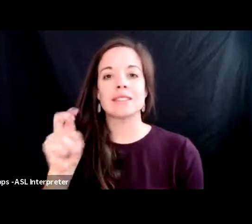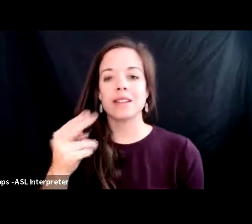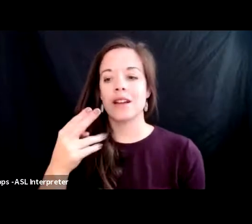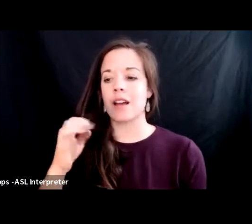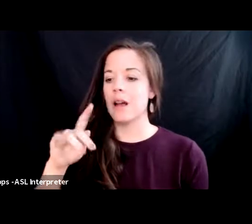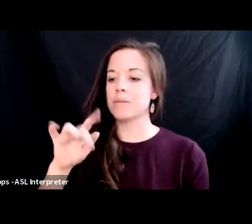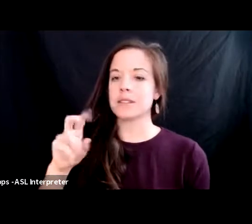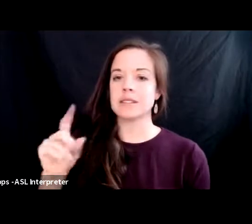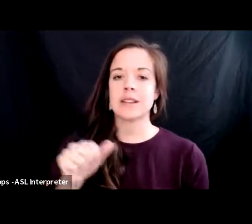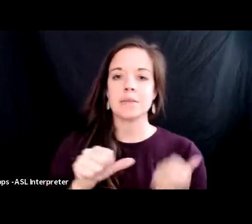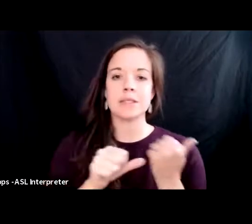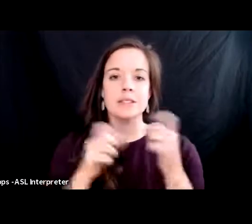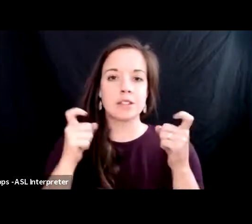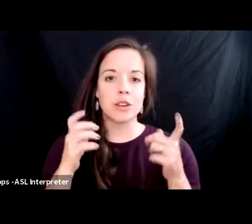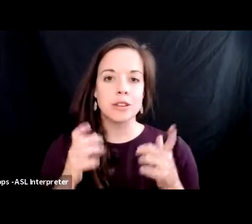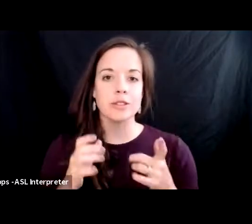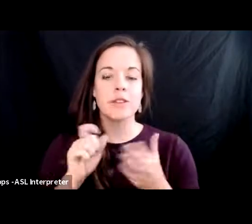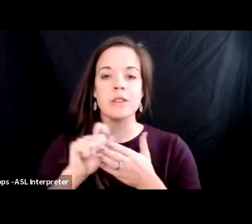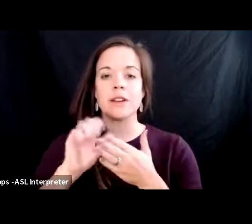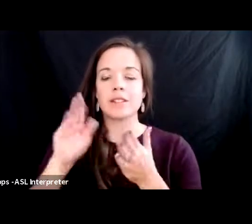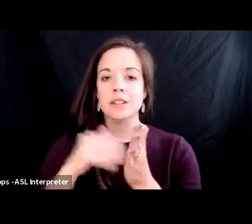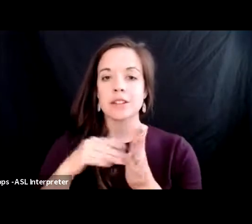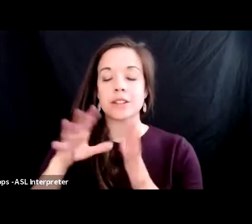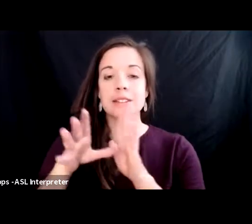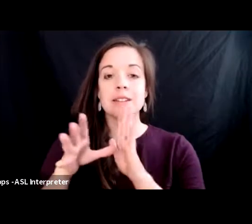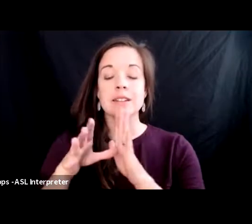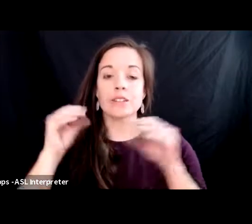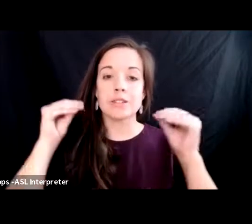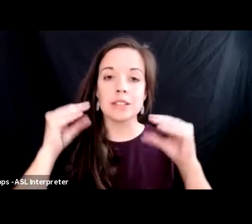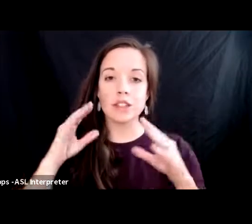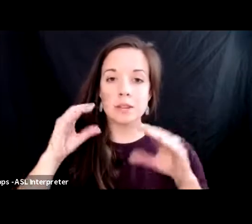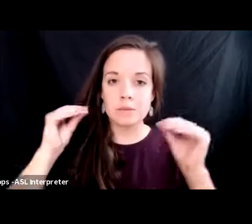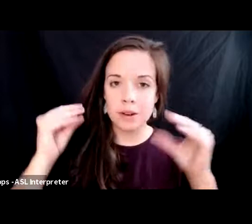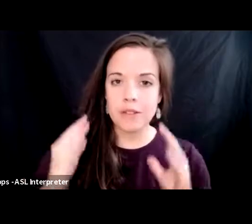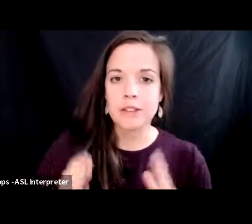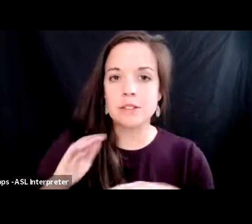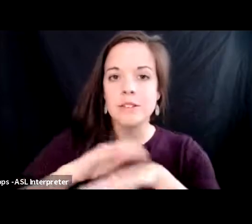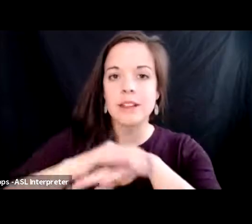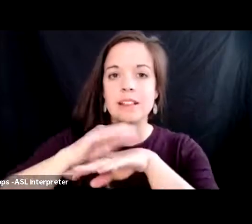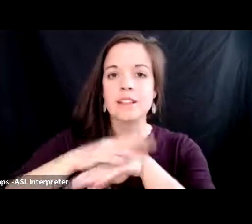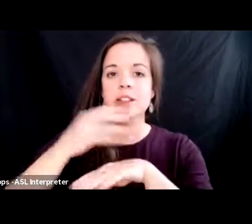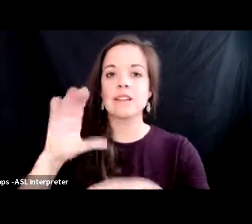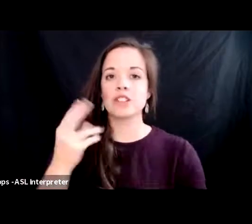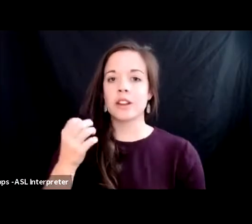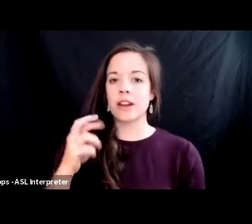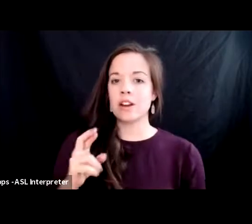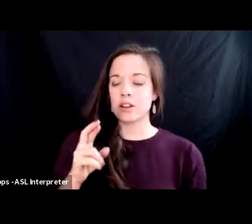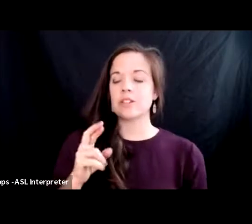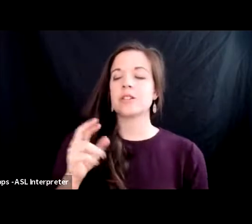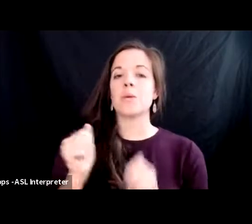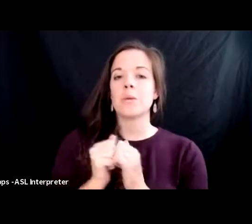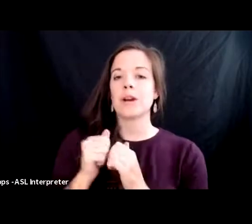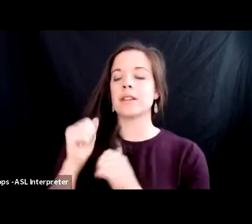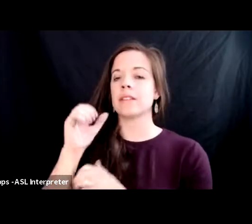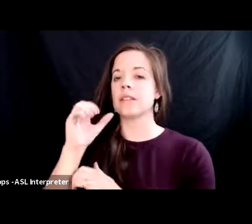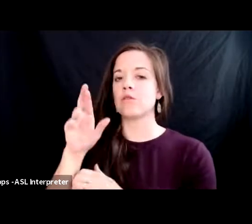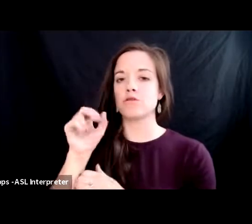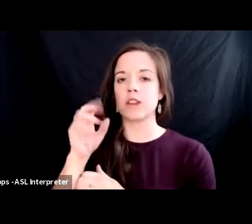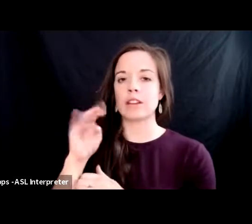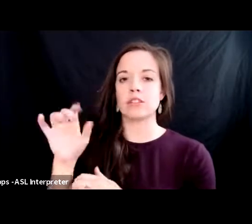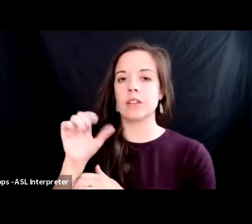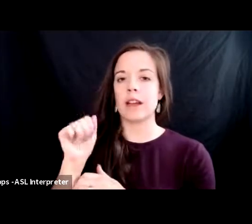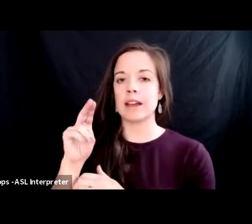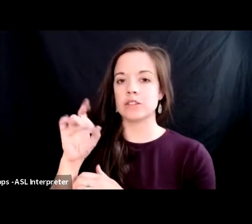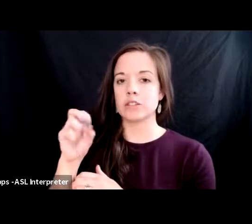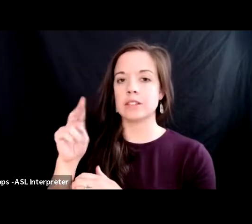I'm of the Writing Center, senior teaching professor of English and chair of the Common Hour committee, along with my co-chair this fall, Rachel Anderson Rayburn.